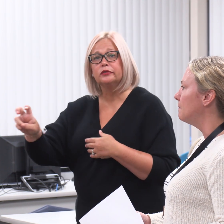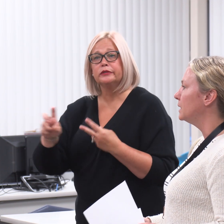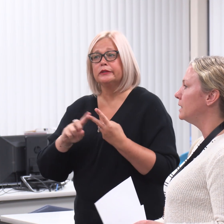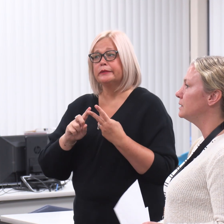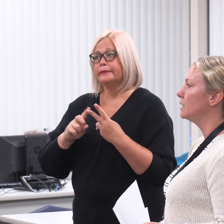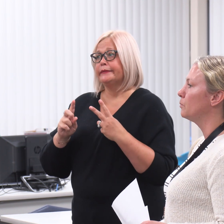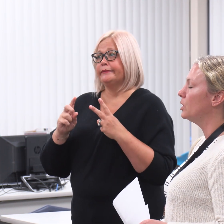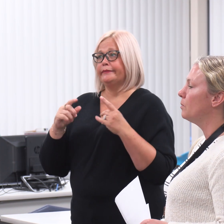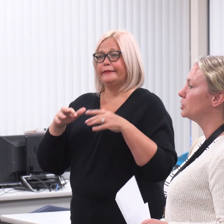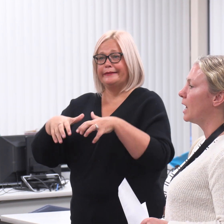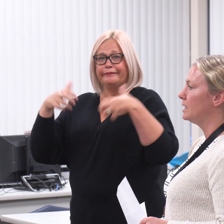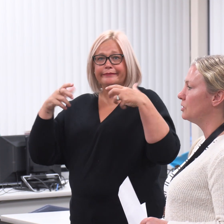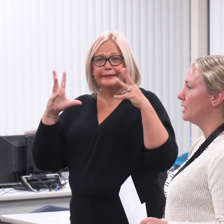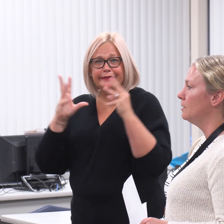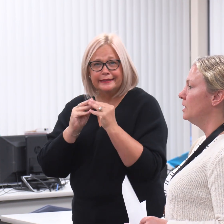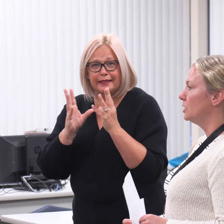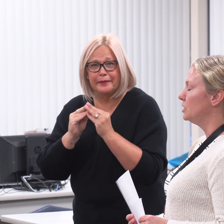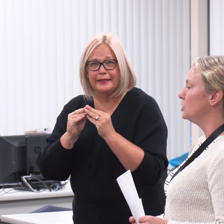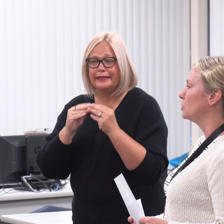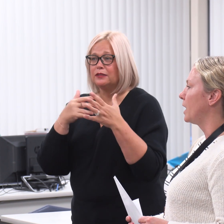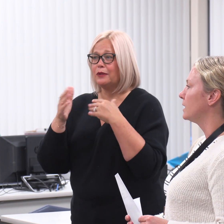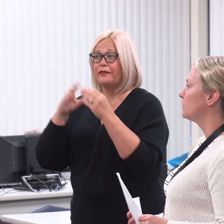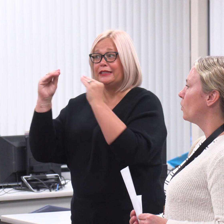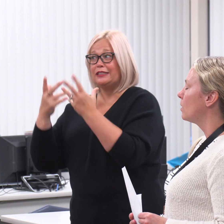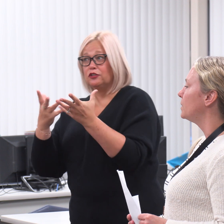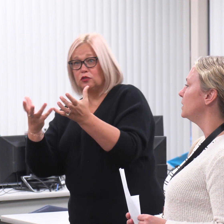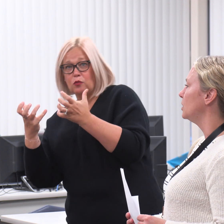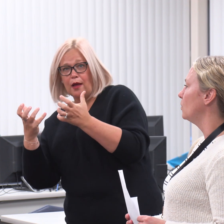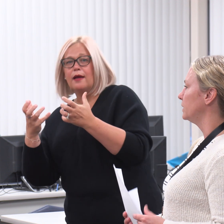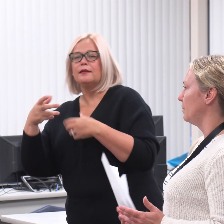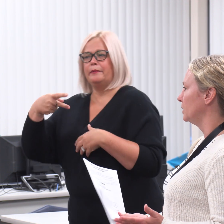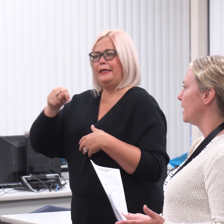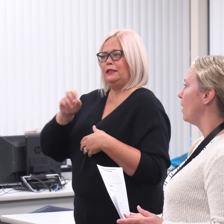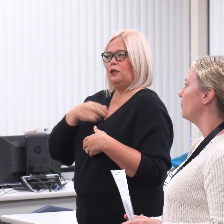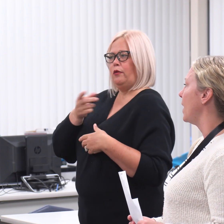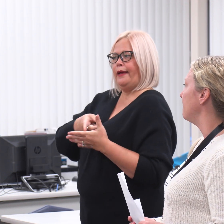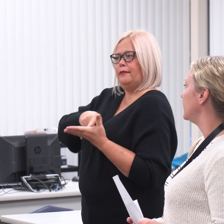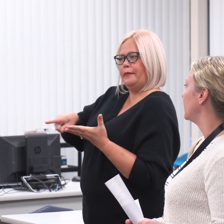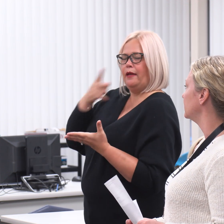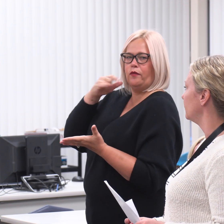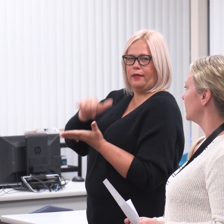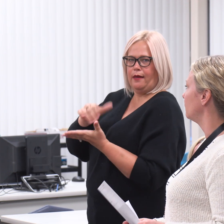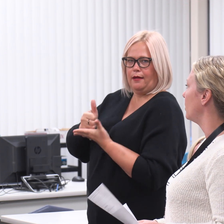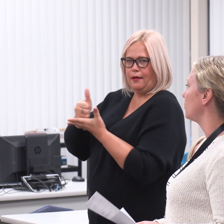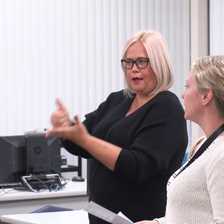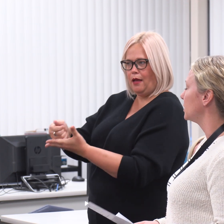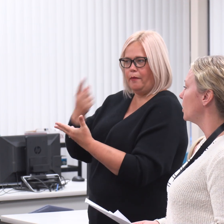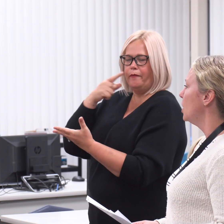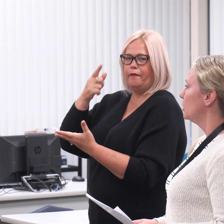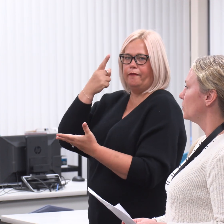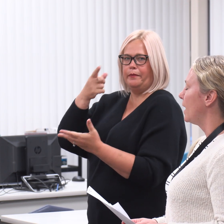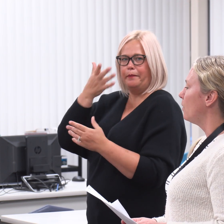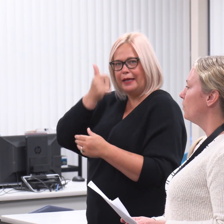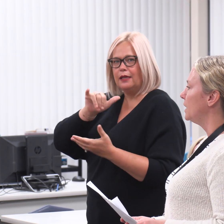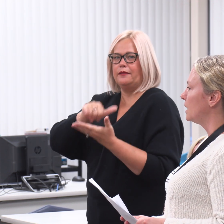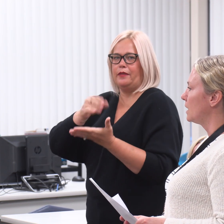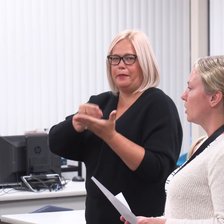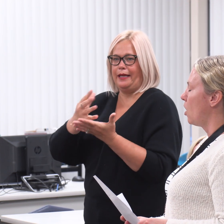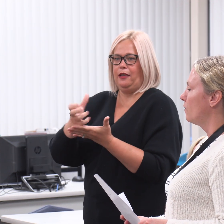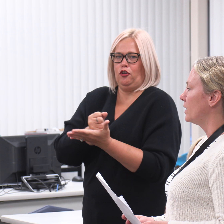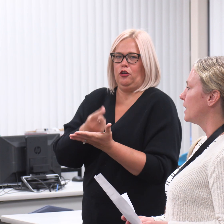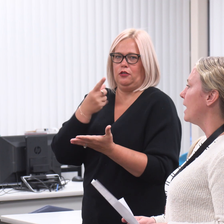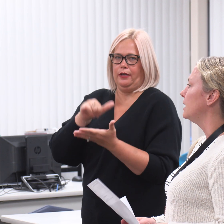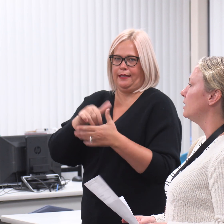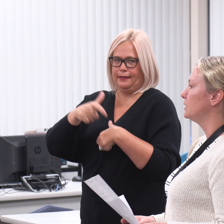and assemblies and pretty much anything the teachers ask for. PTO is able to help them because of this fundraiser. So that will be